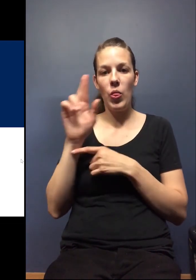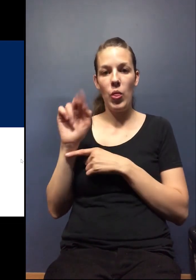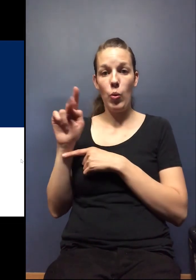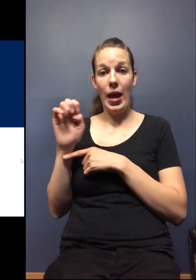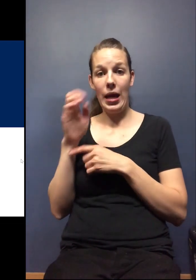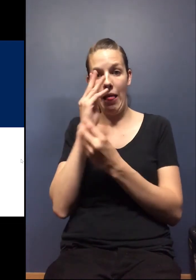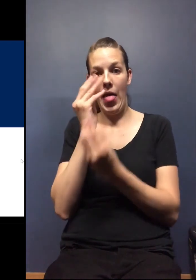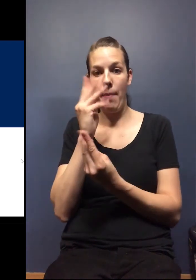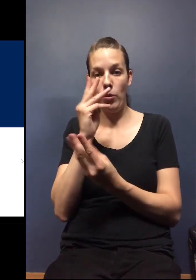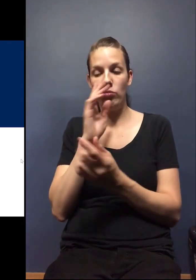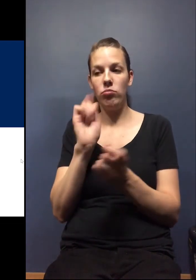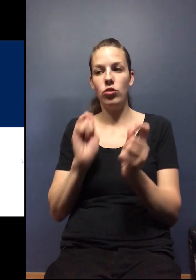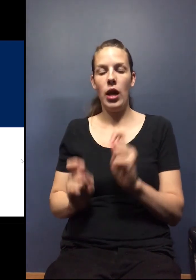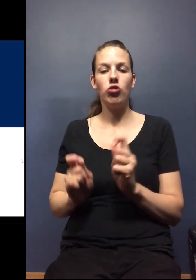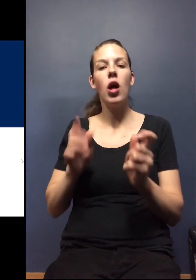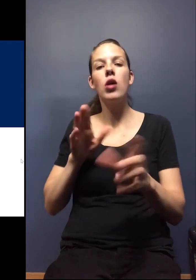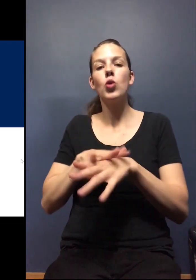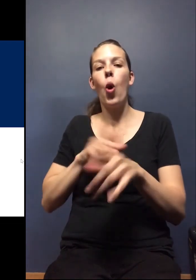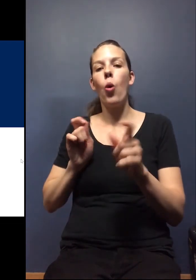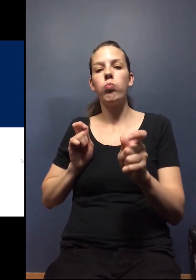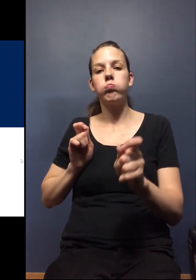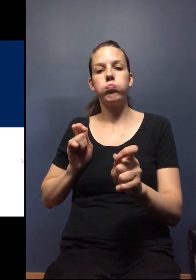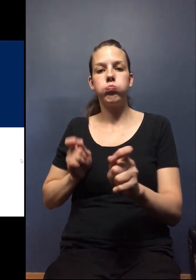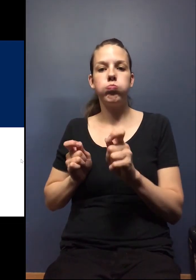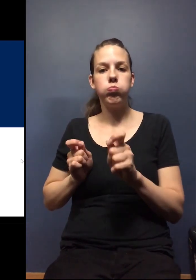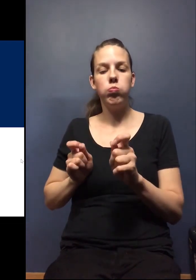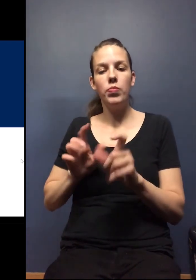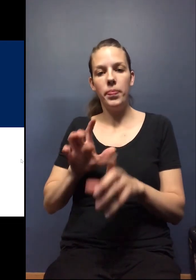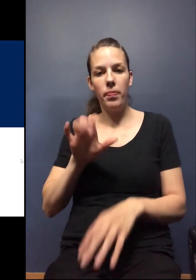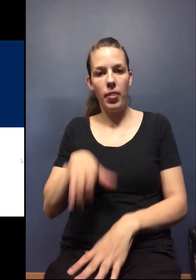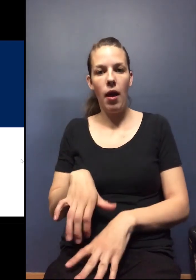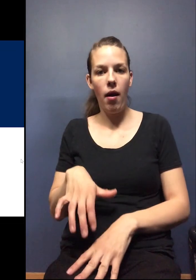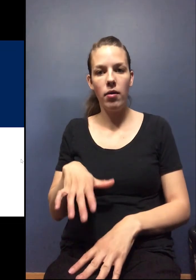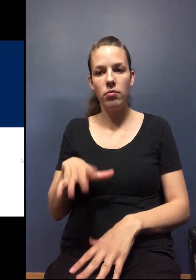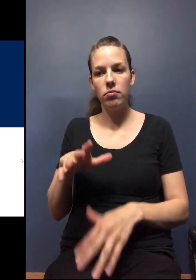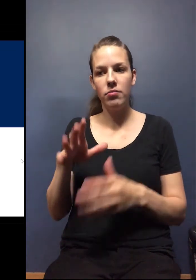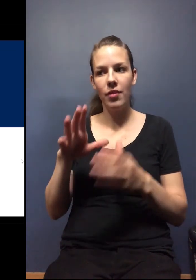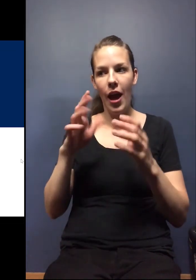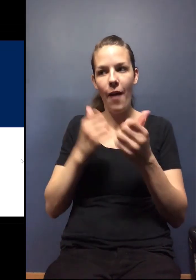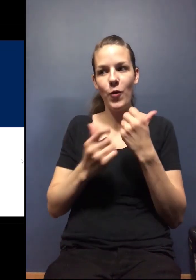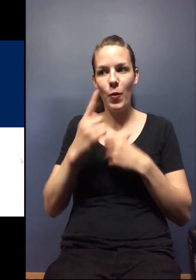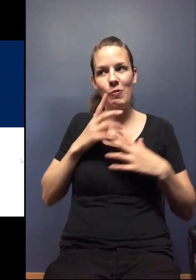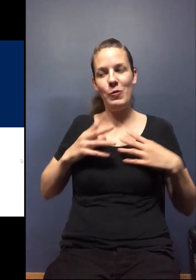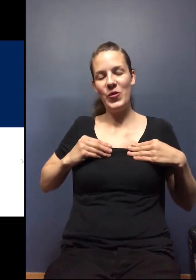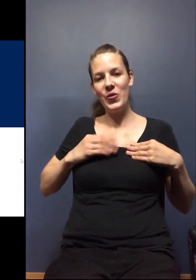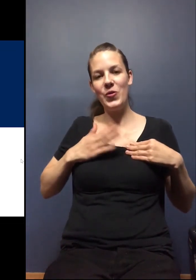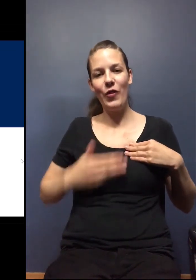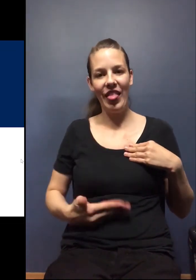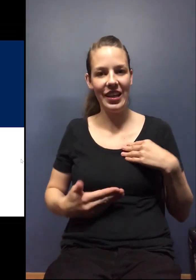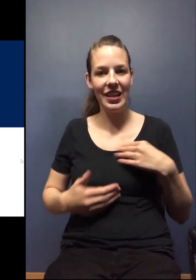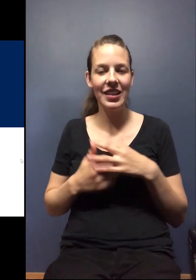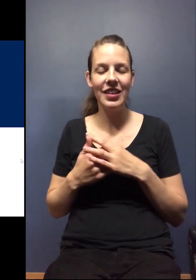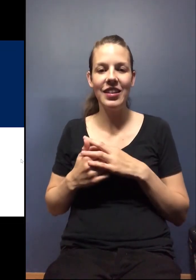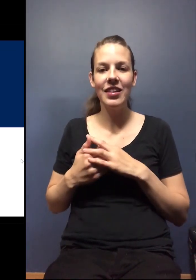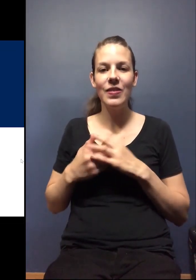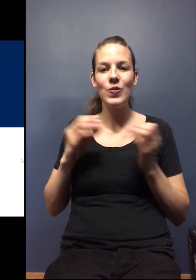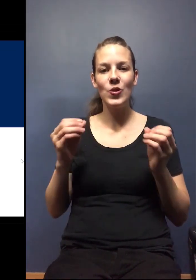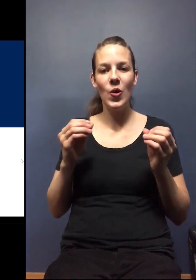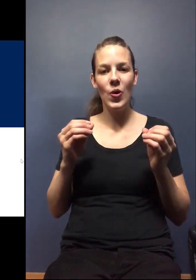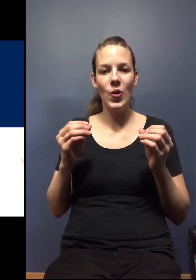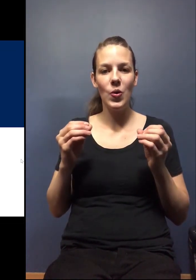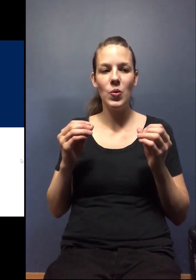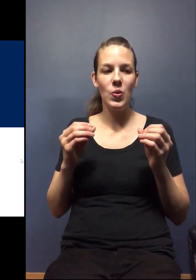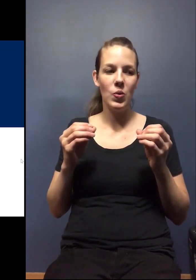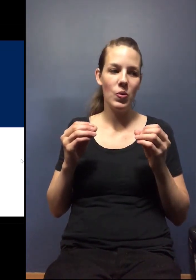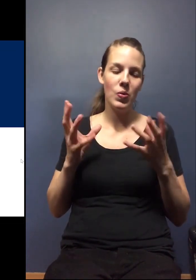rate of the information that is changing is slowing, which is probably welcomed by all of our community members. So we are going